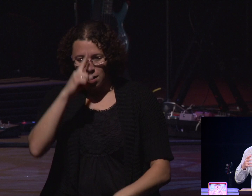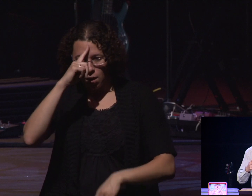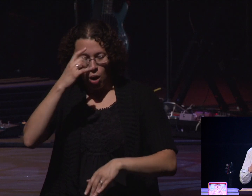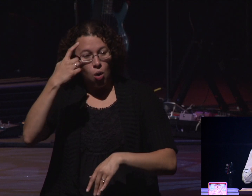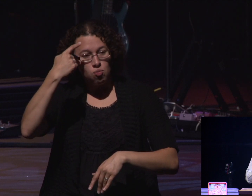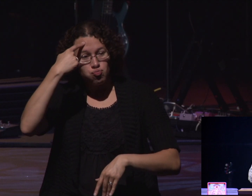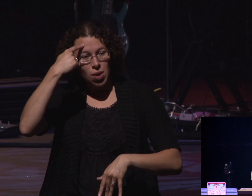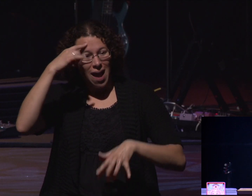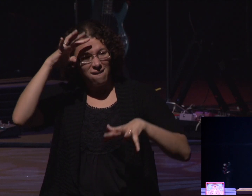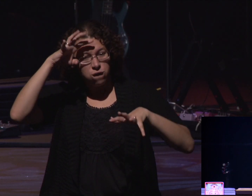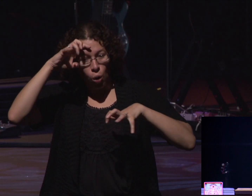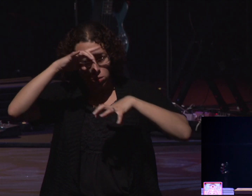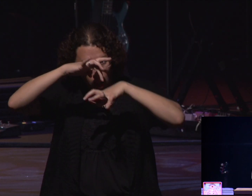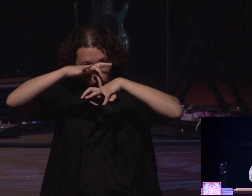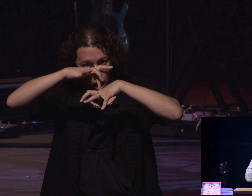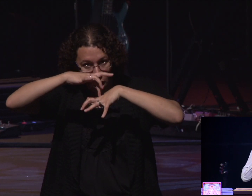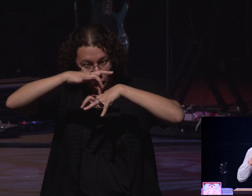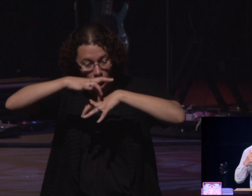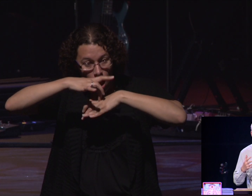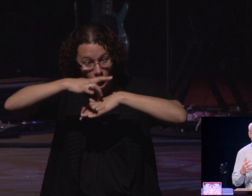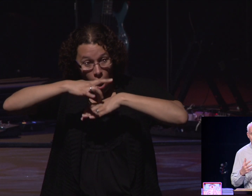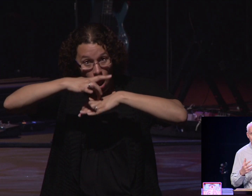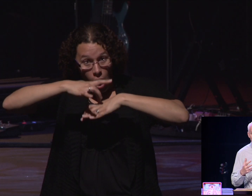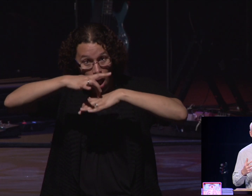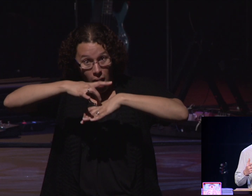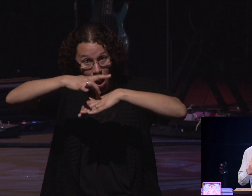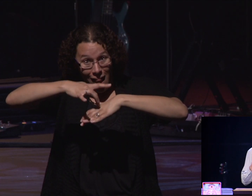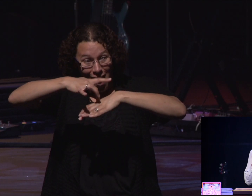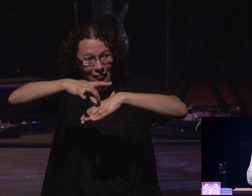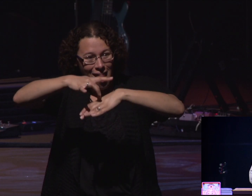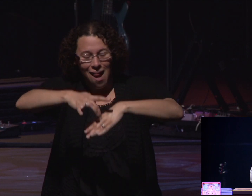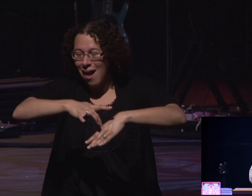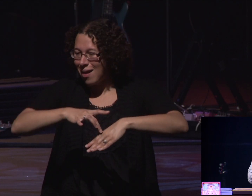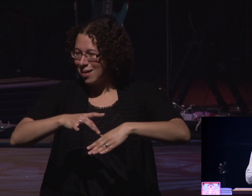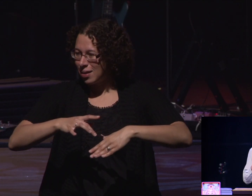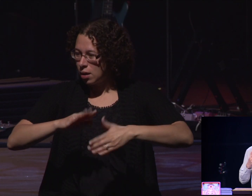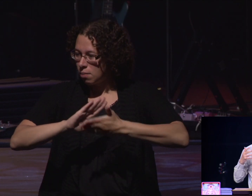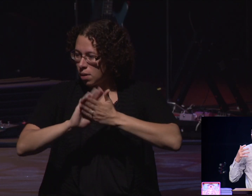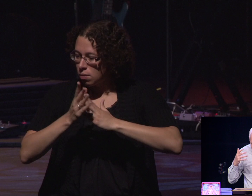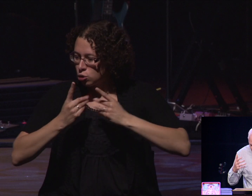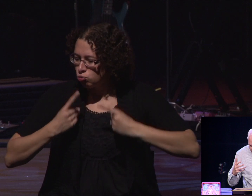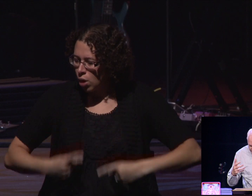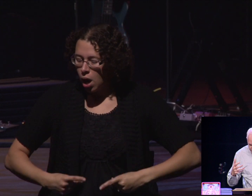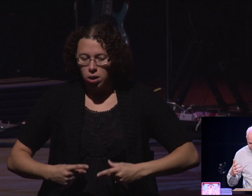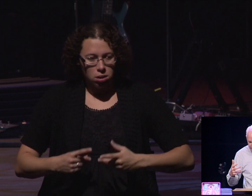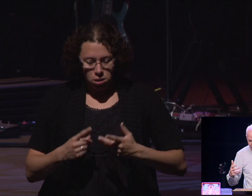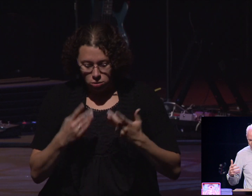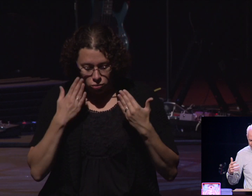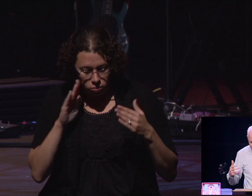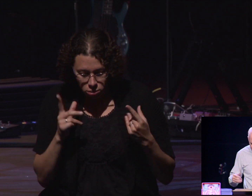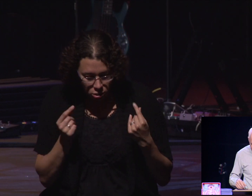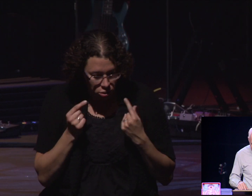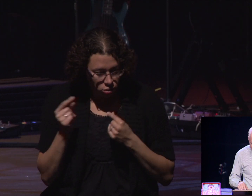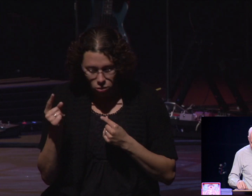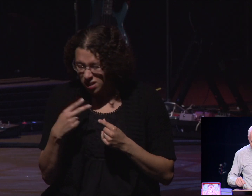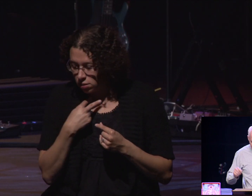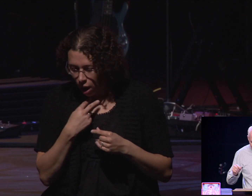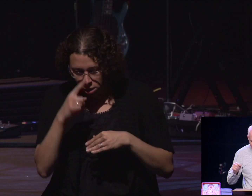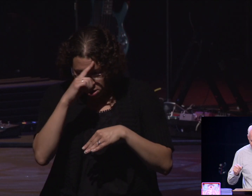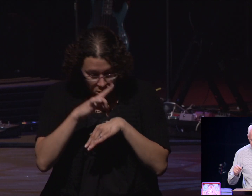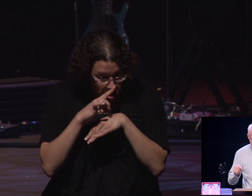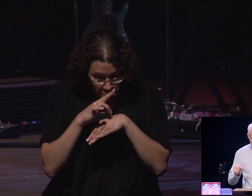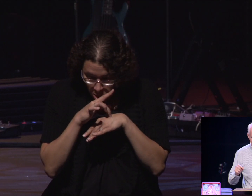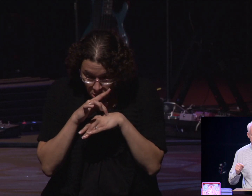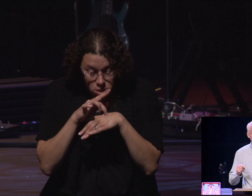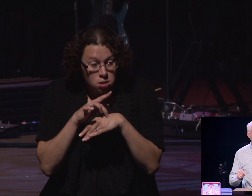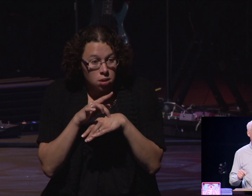You can't get beyond it. And then sometimes you get full of anxiety over it. You get depressed. And you just don't know where to go, what decision to make. And that